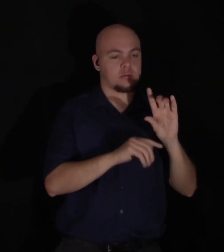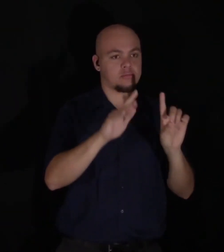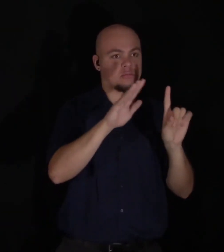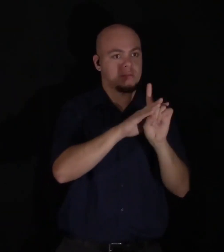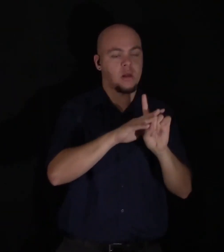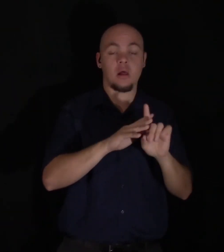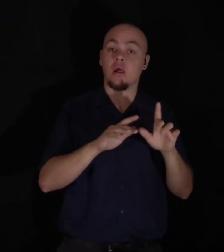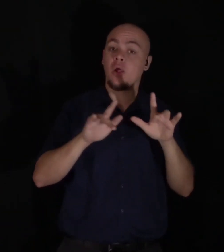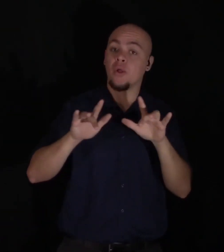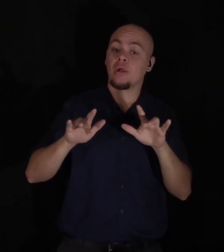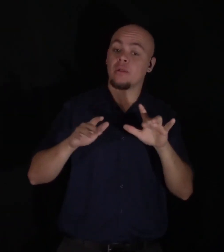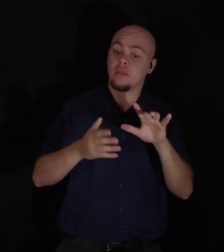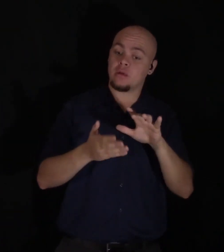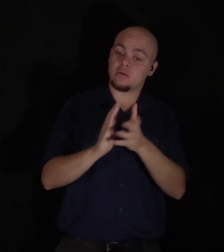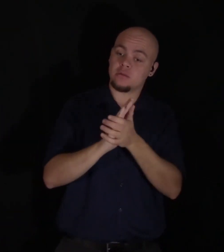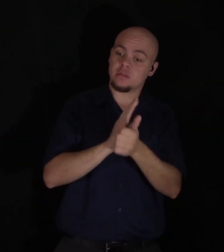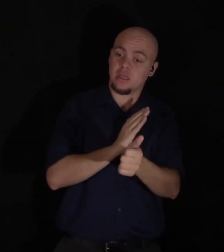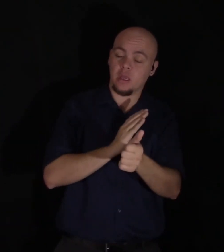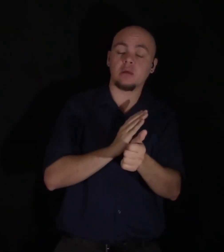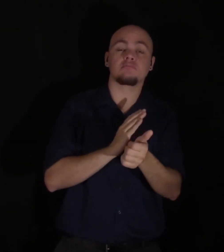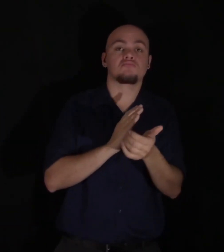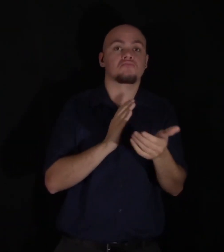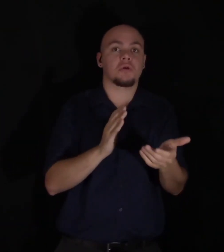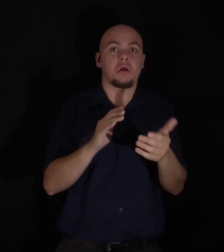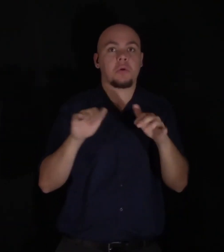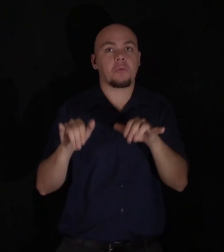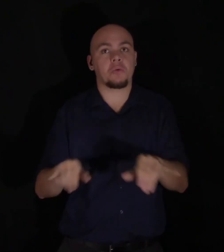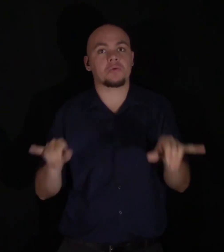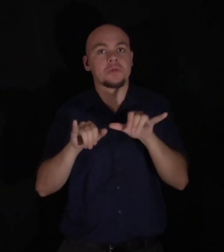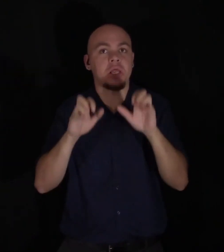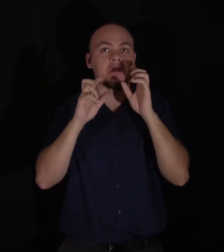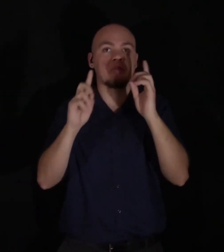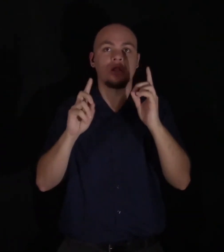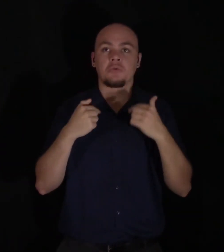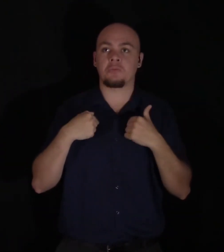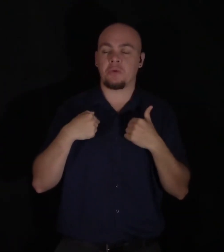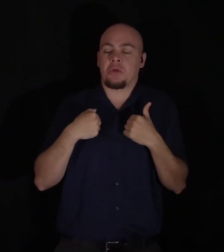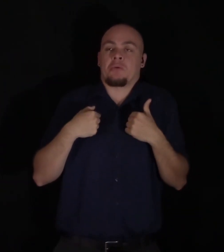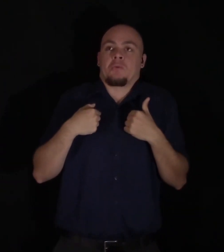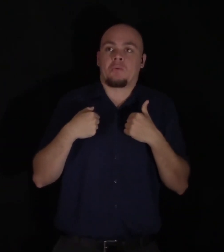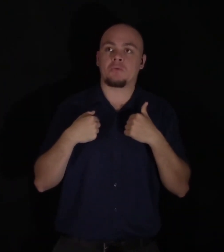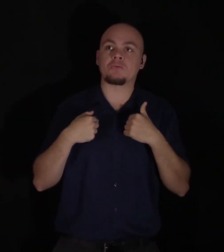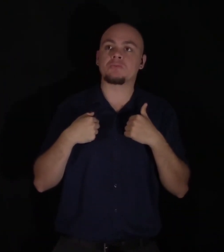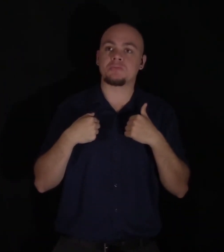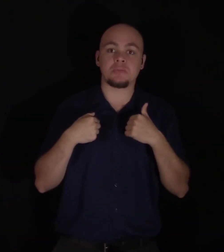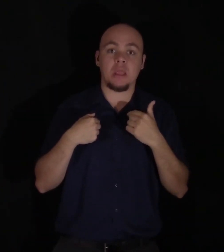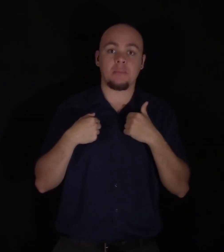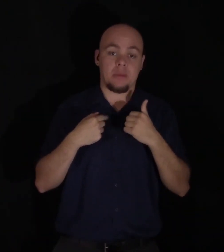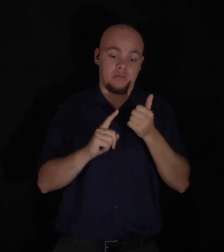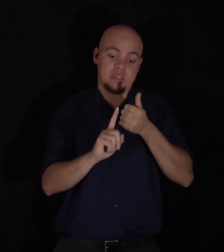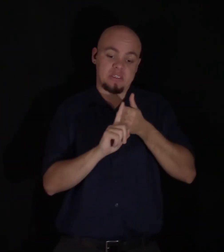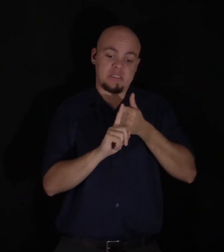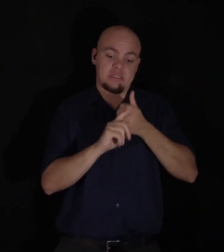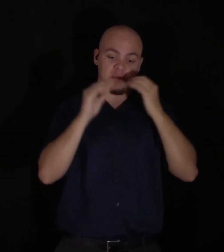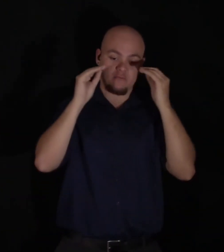of education in the schools of Geneva, I was, to a great degree, self-taught with regard to my favorite studies.